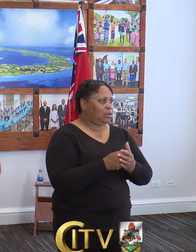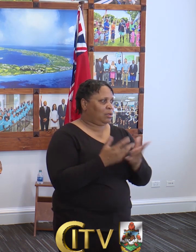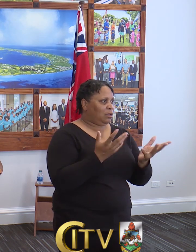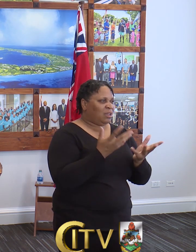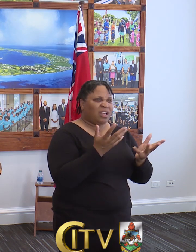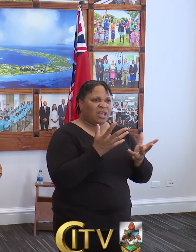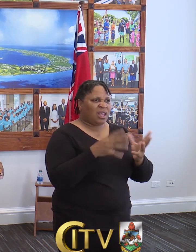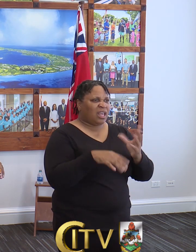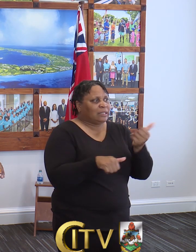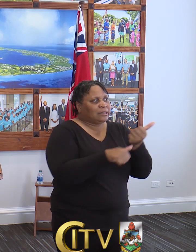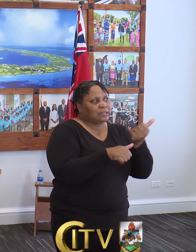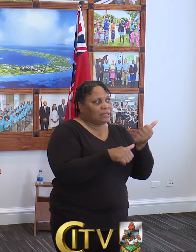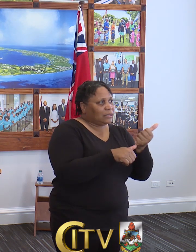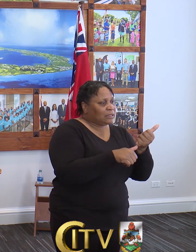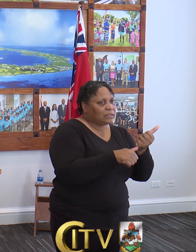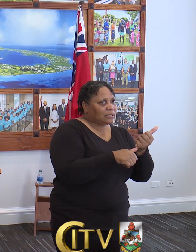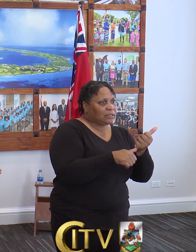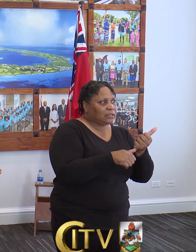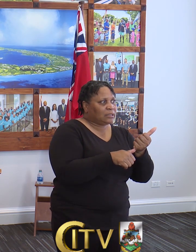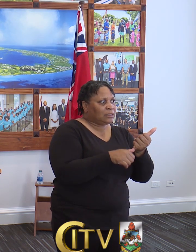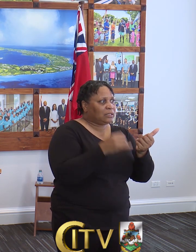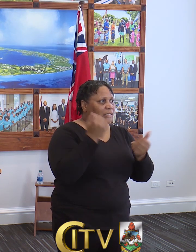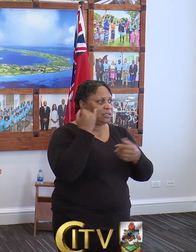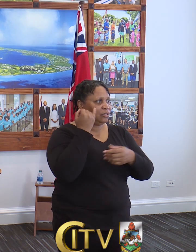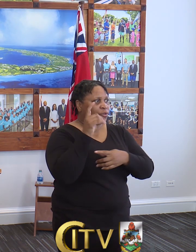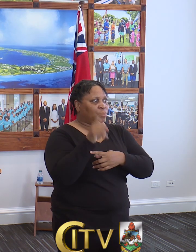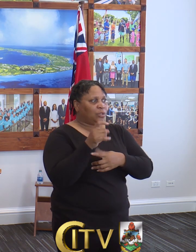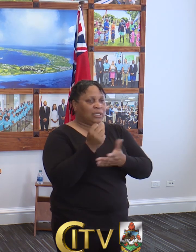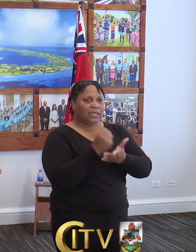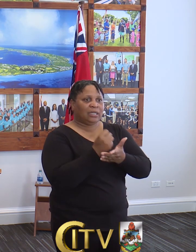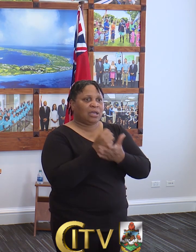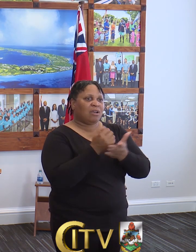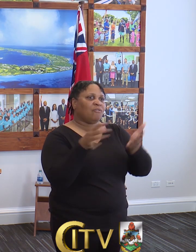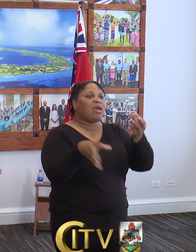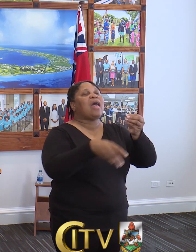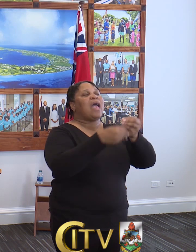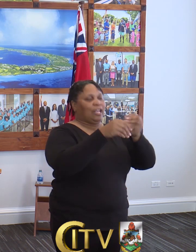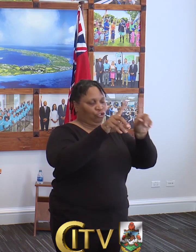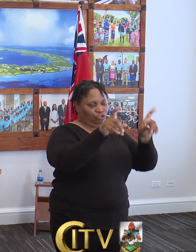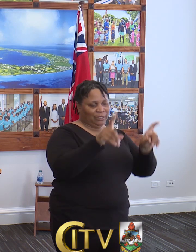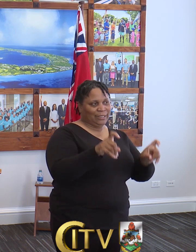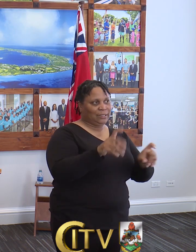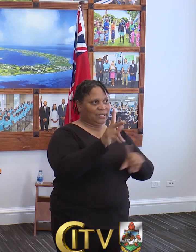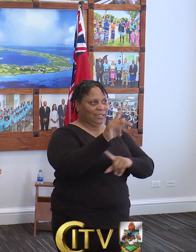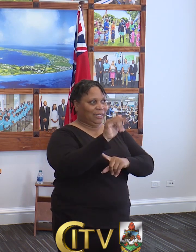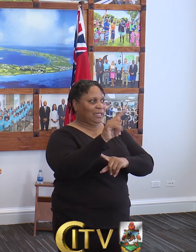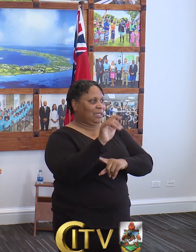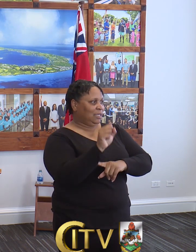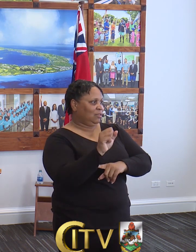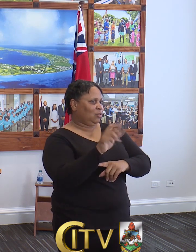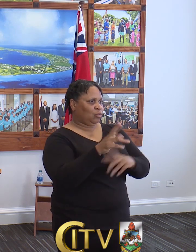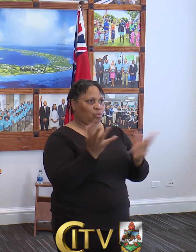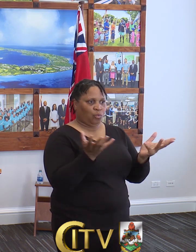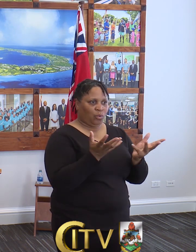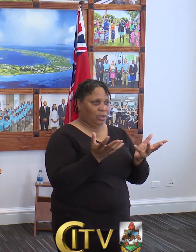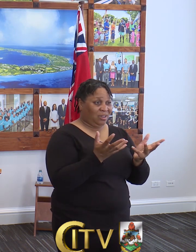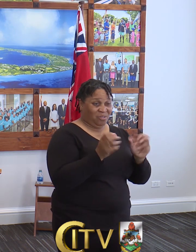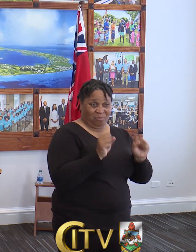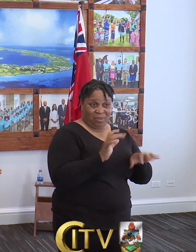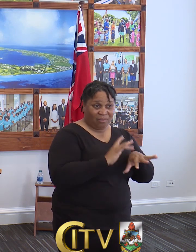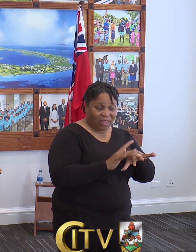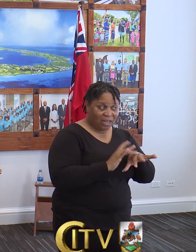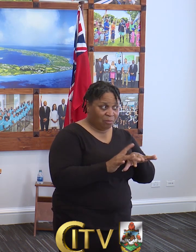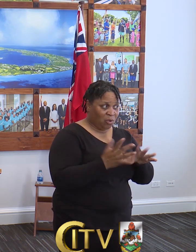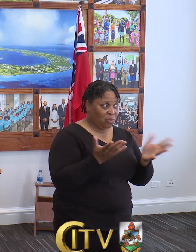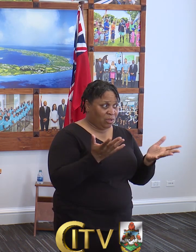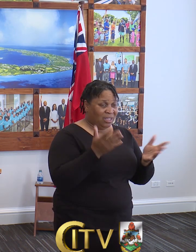regarding what? Assist us if, should we need help with extra testing kits and dealing with this? Will they be available